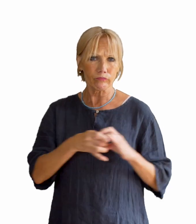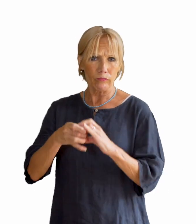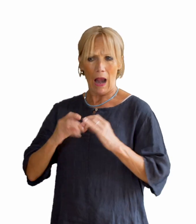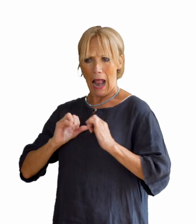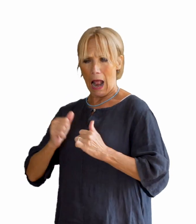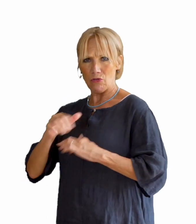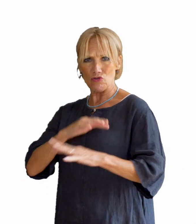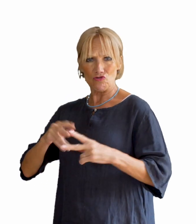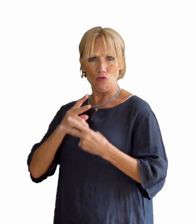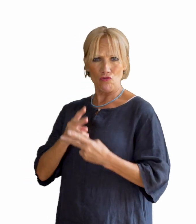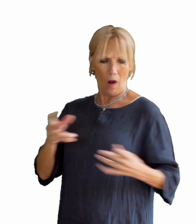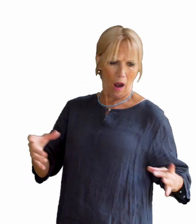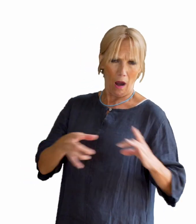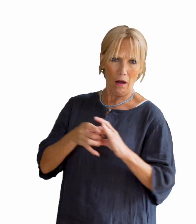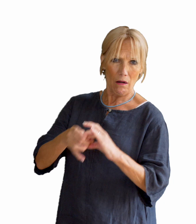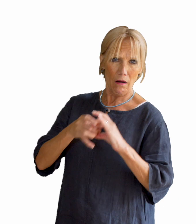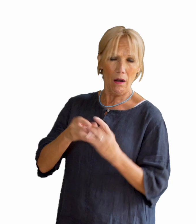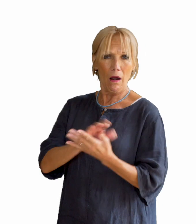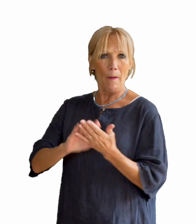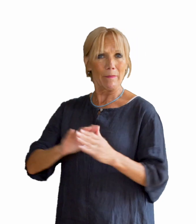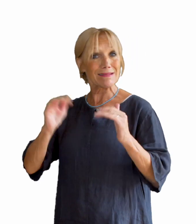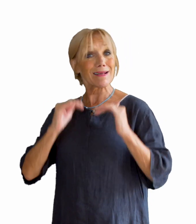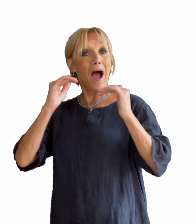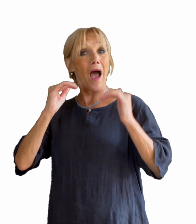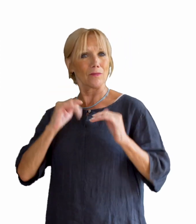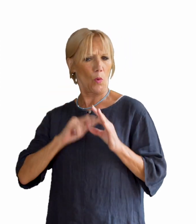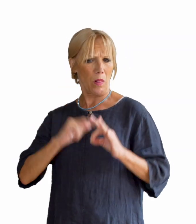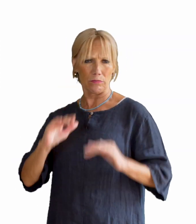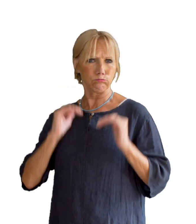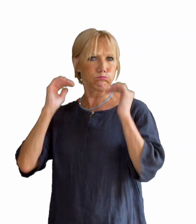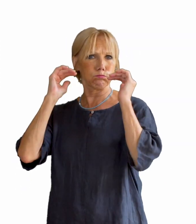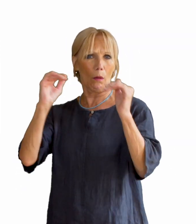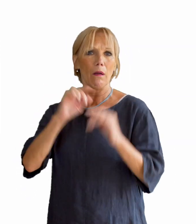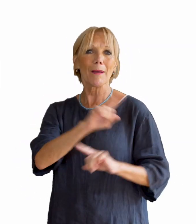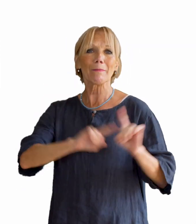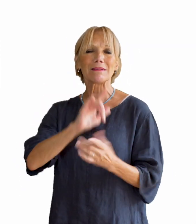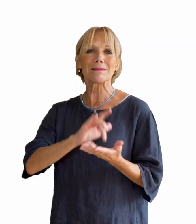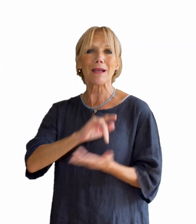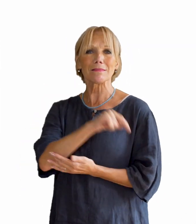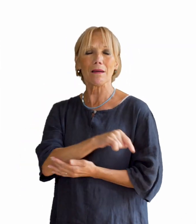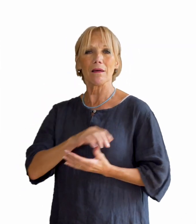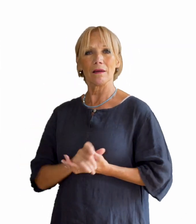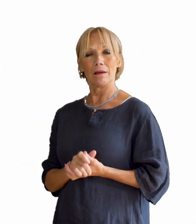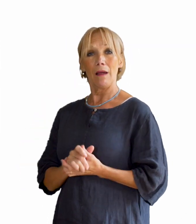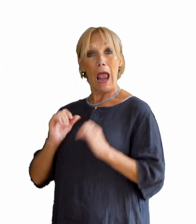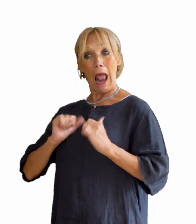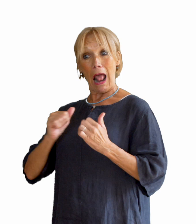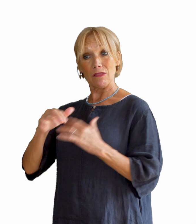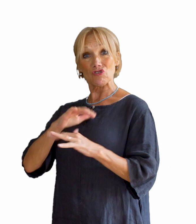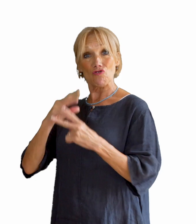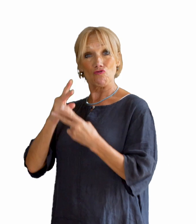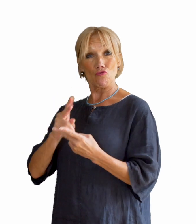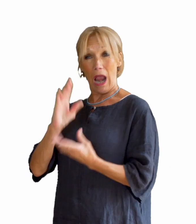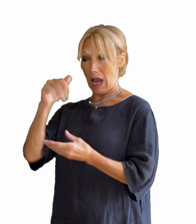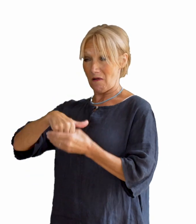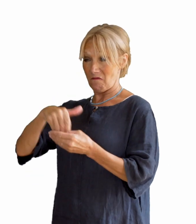health and social care pathway is key to sustaining high-quality meeting centres. The health and social care system is made up of lots